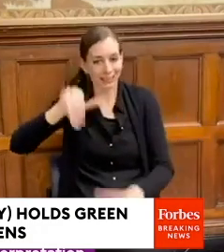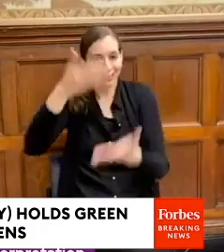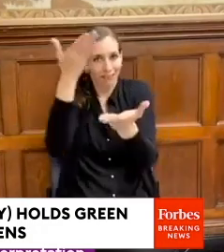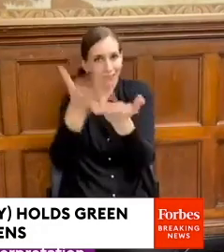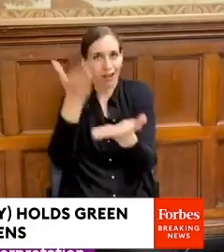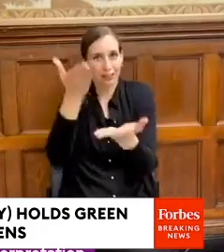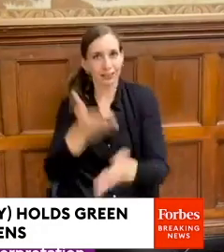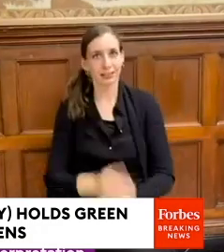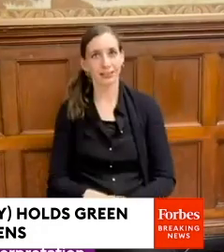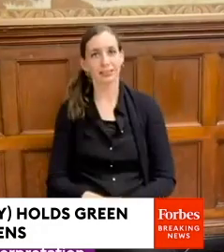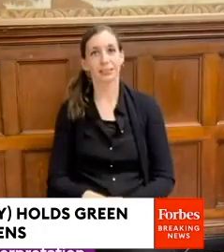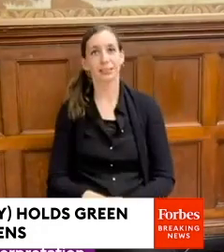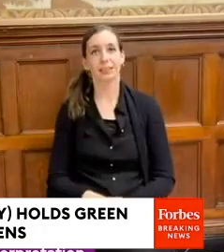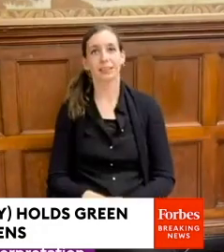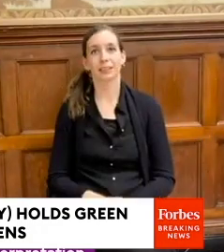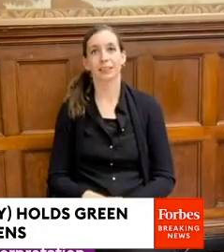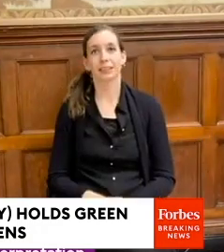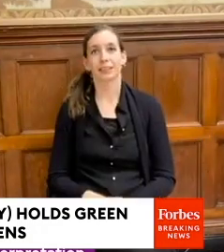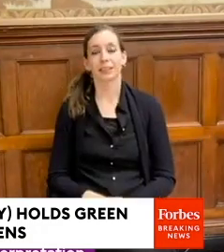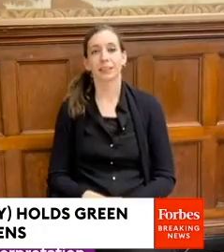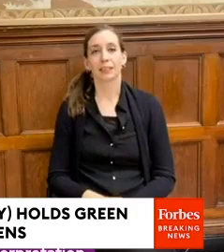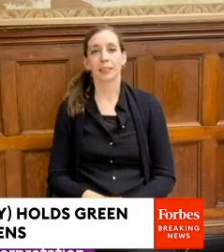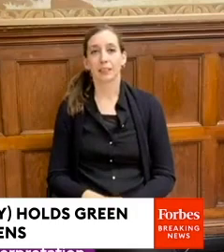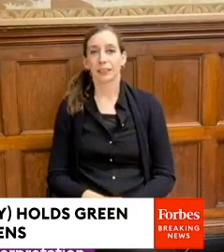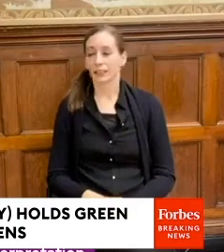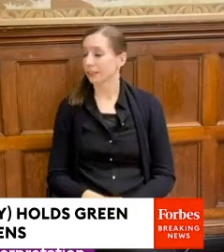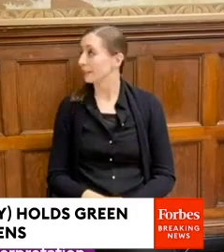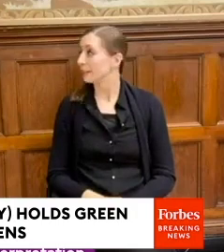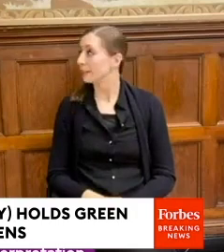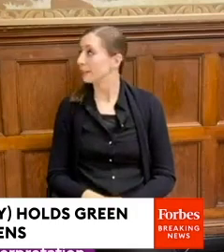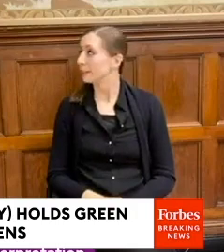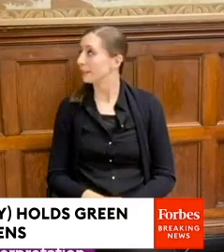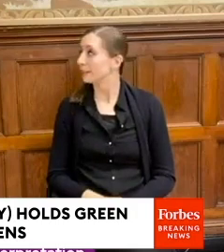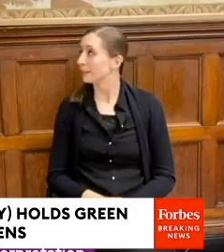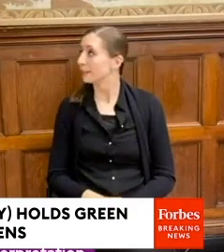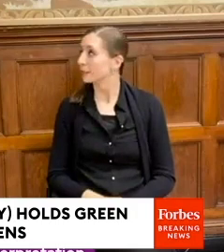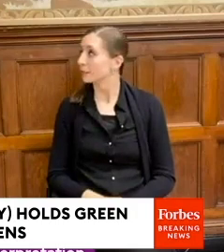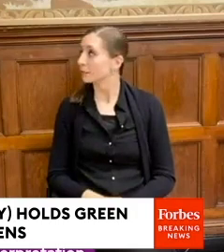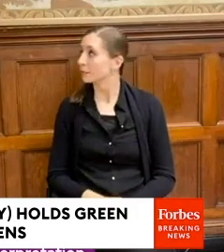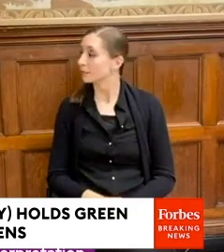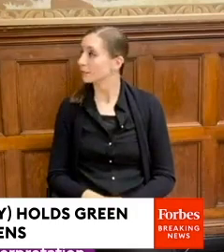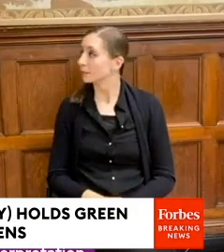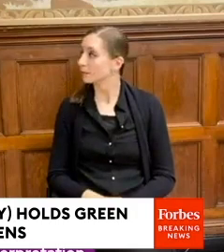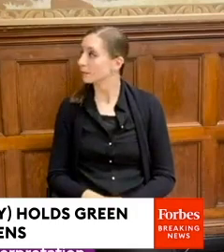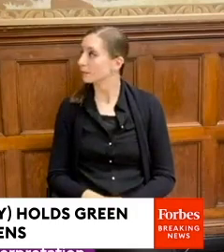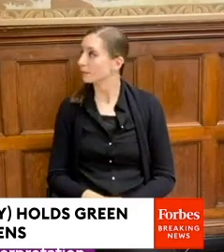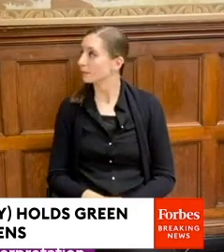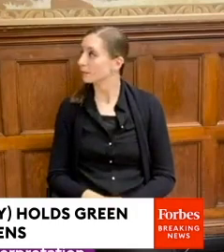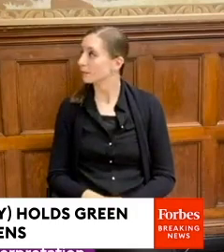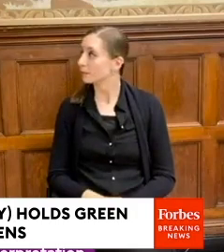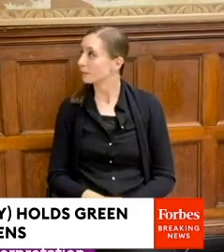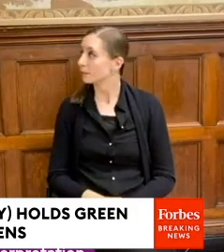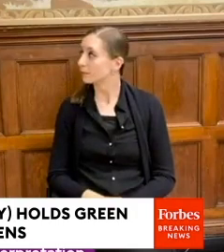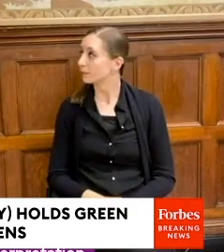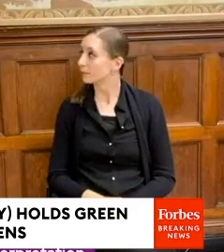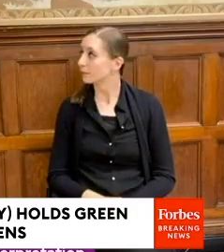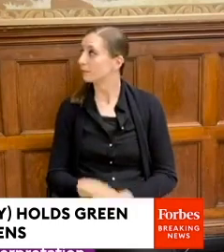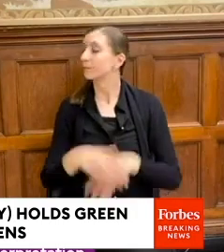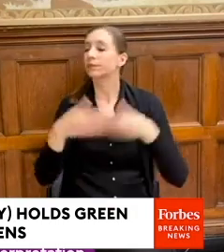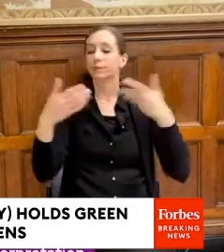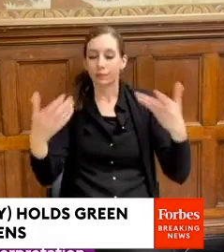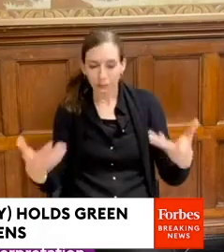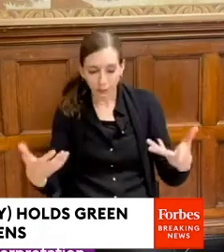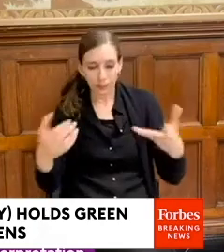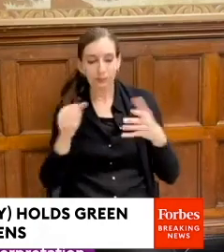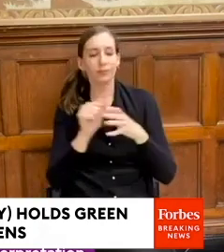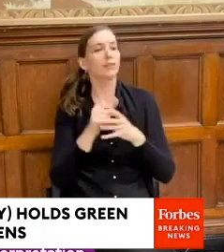we can try. We've got people like you have the president that's releasing the strategic reserve,